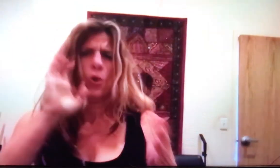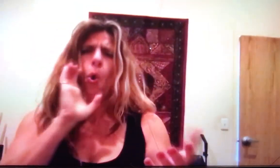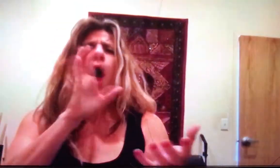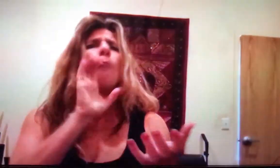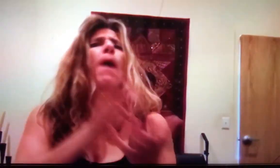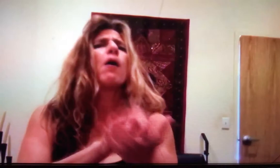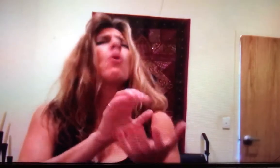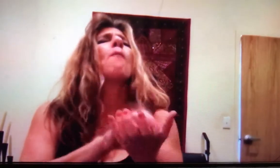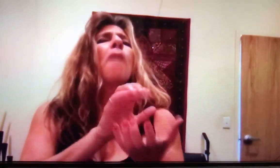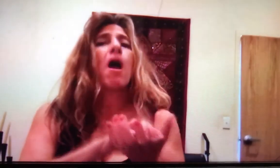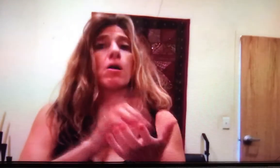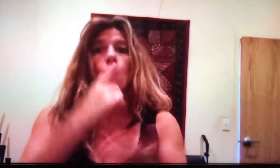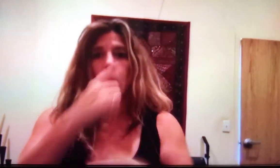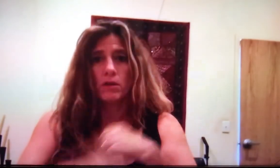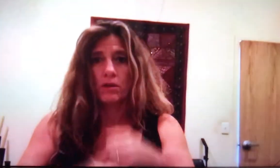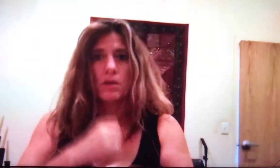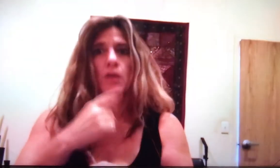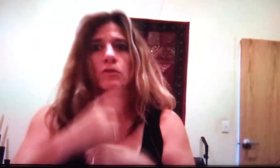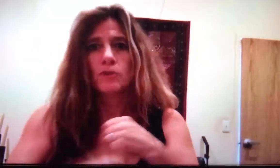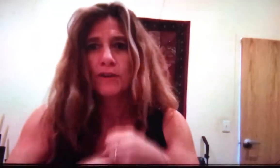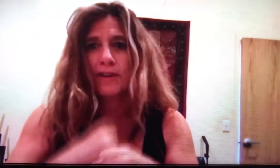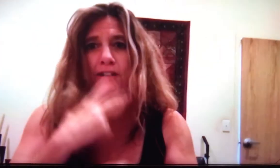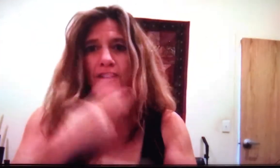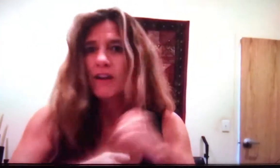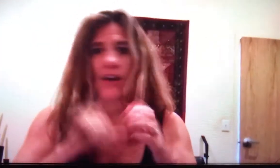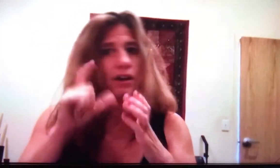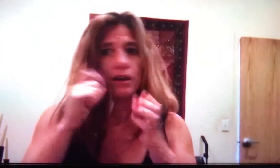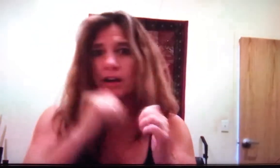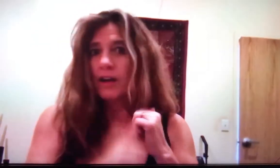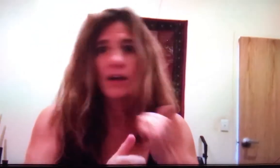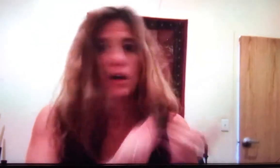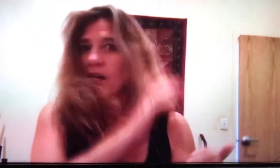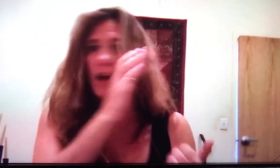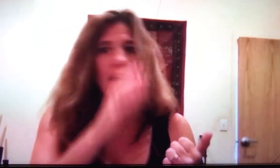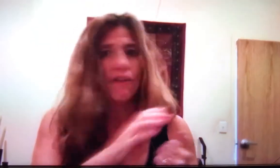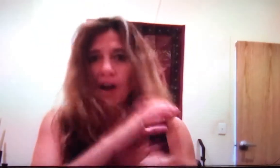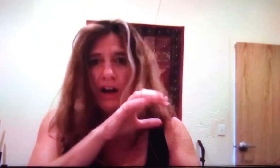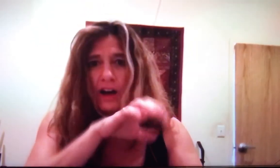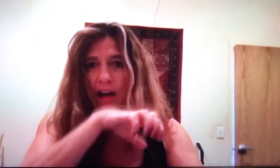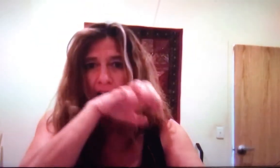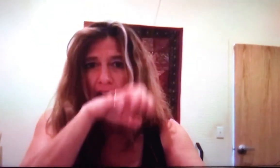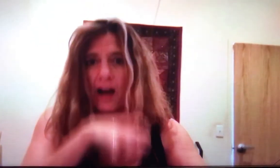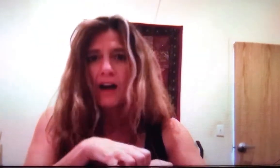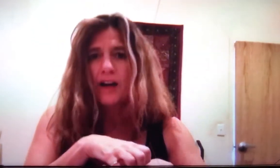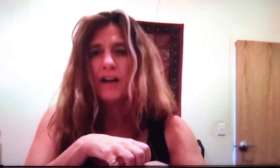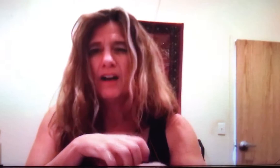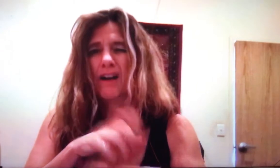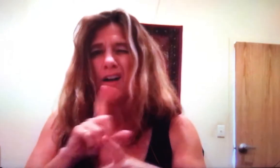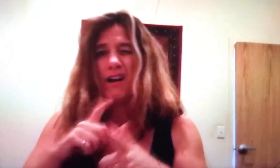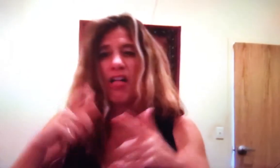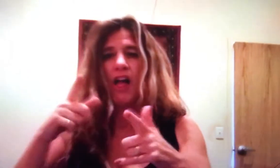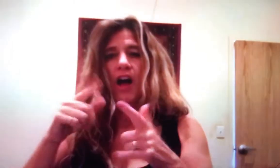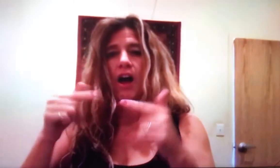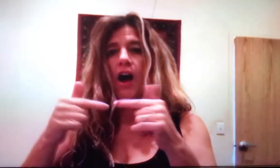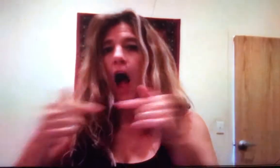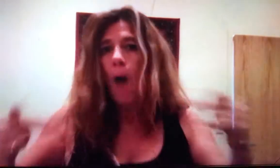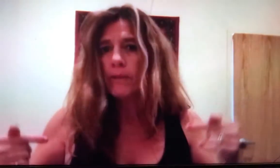And they were, the guy was like, oh yeah, I'll marry you, I want to marry you. And then three years passed, but he never asked her to marry him. They never got engaged.